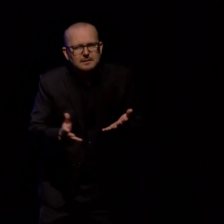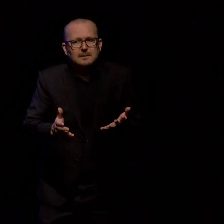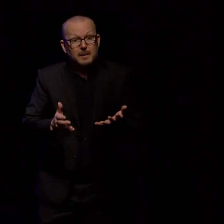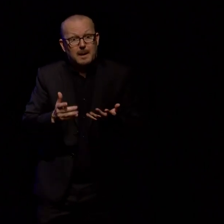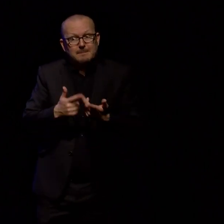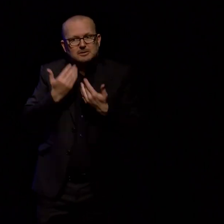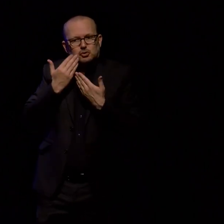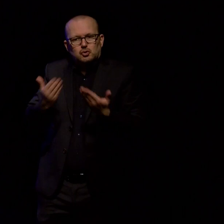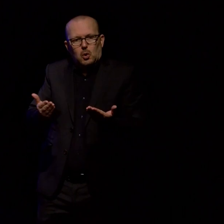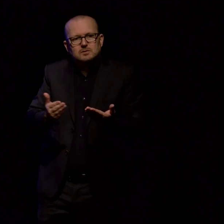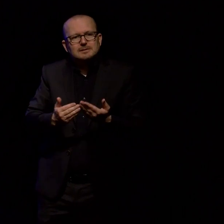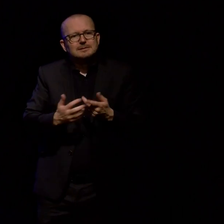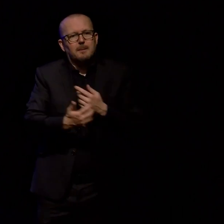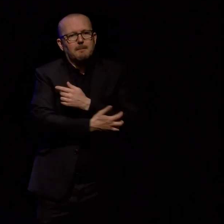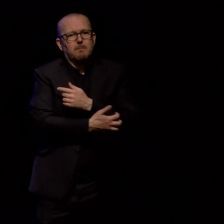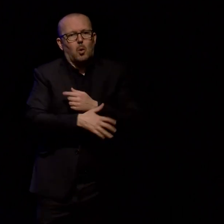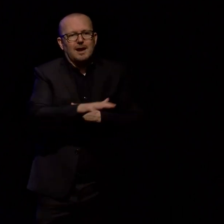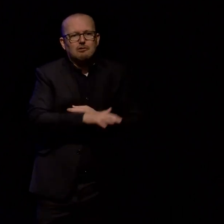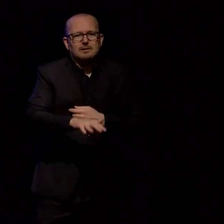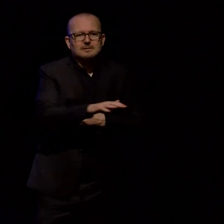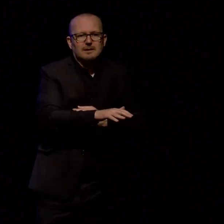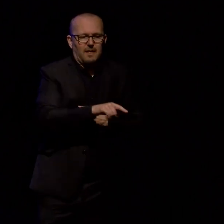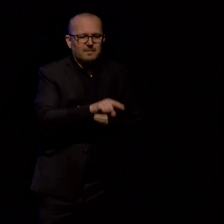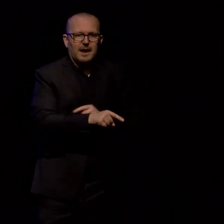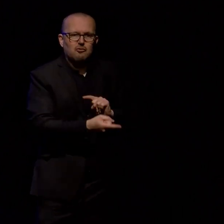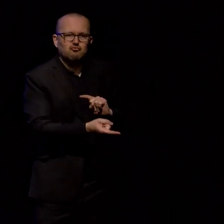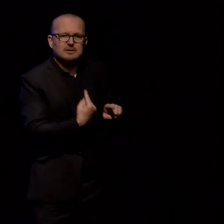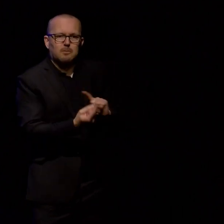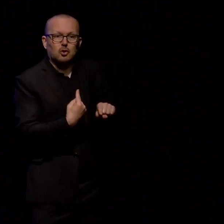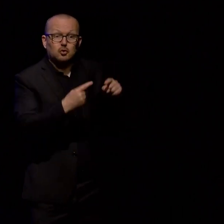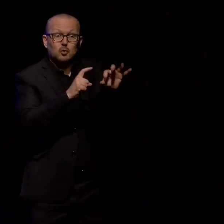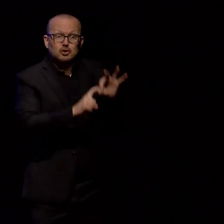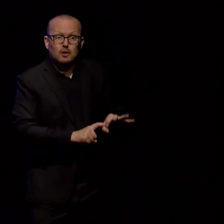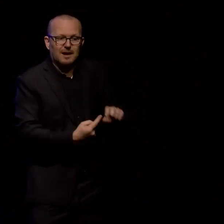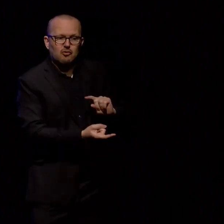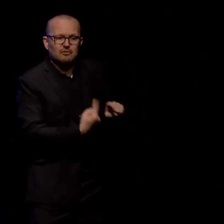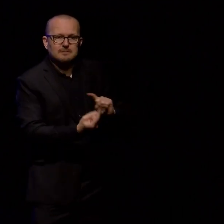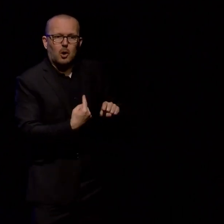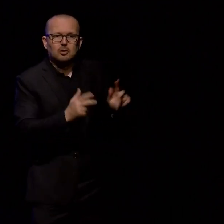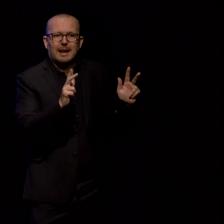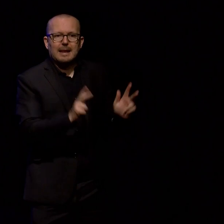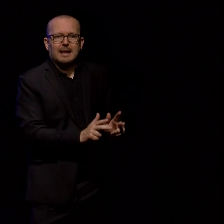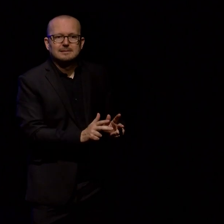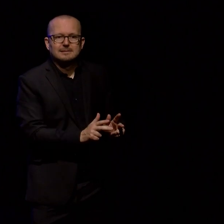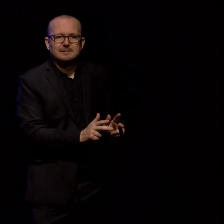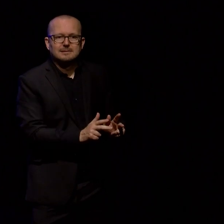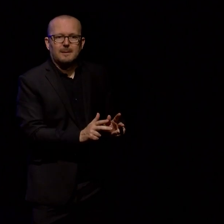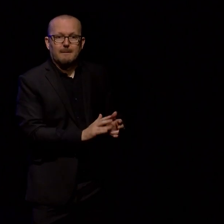socioeconomic areas have lower responses to the survey which means that they're underrepresented in the sample.